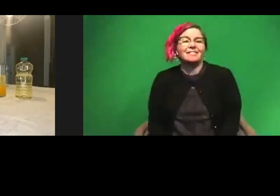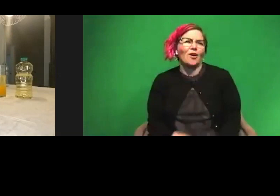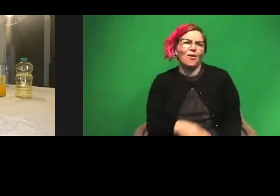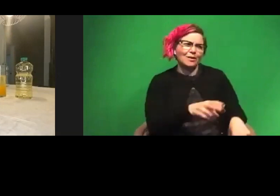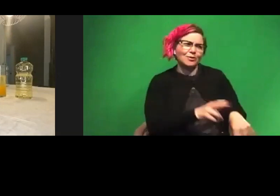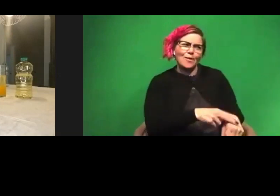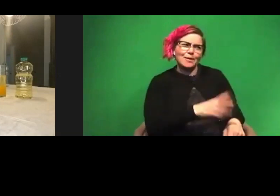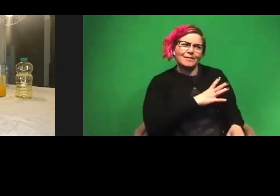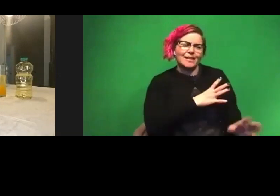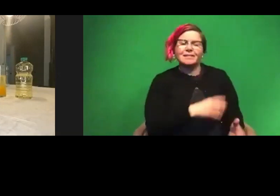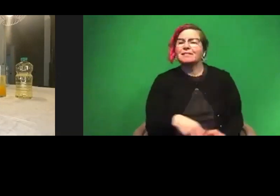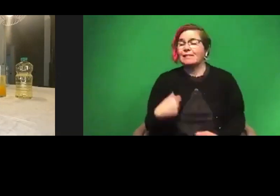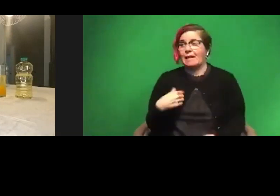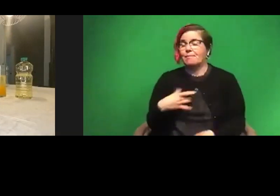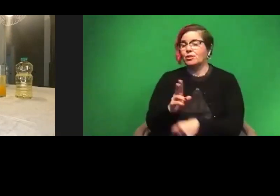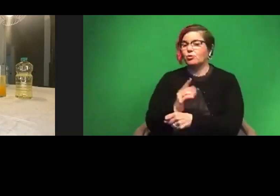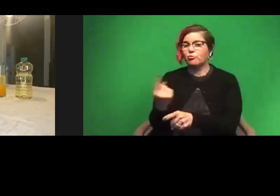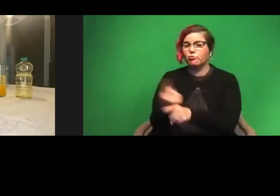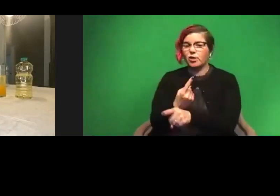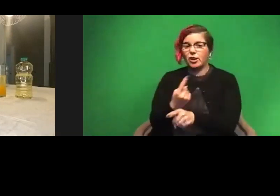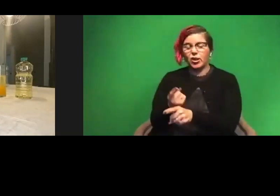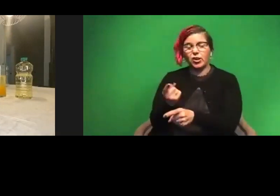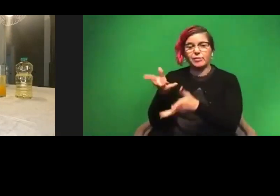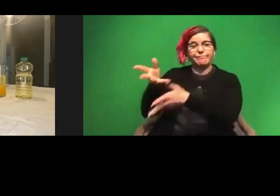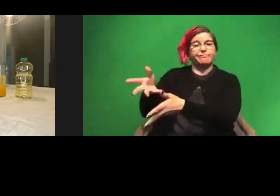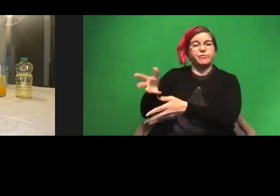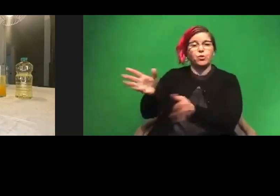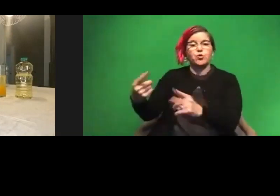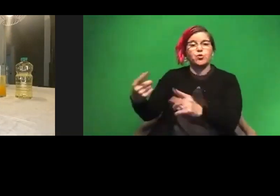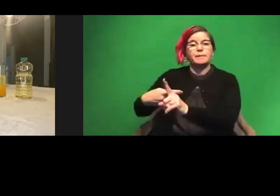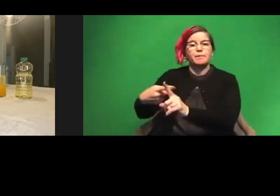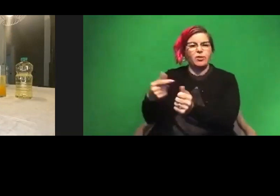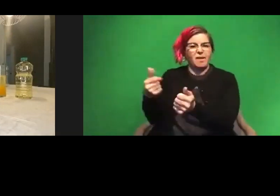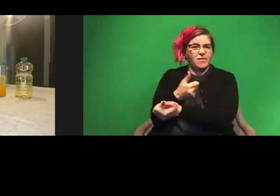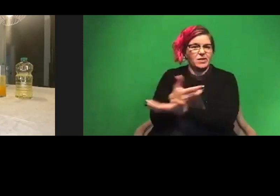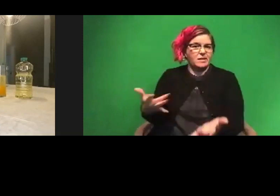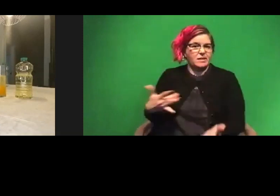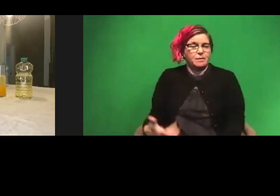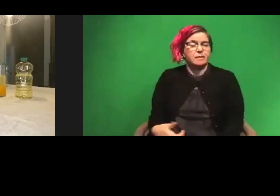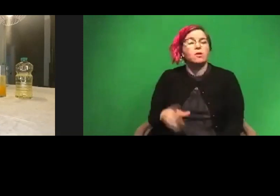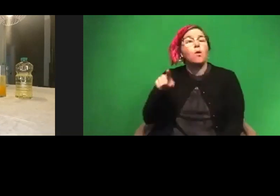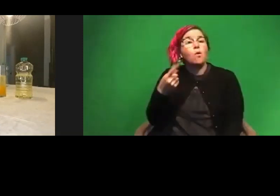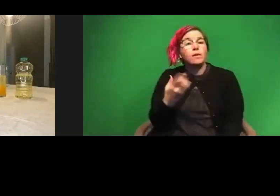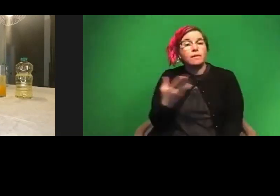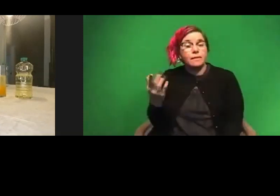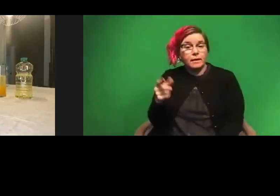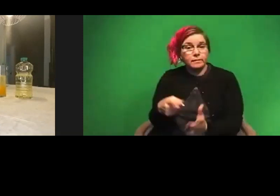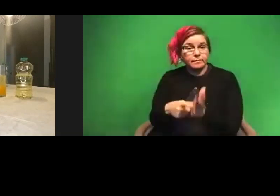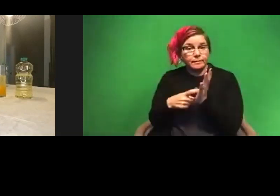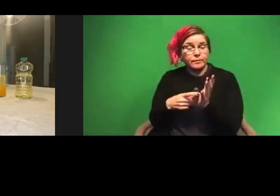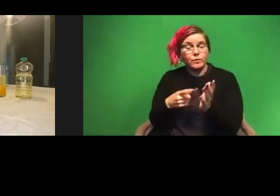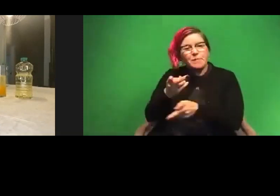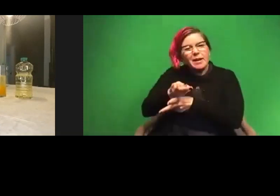I just use regular room temperature, uh, everything for everything. The only thing that you would really have to be careful about is